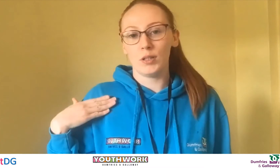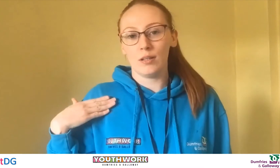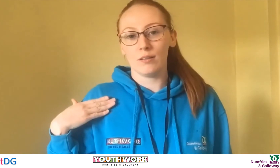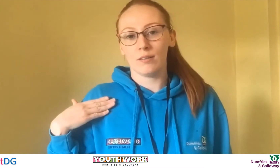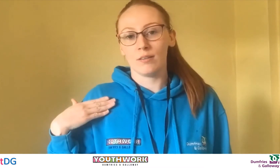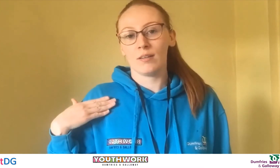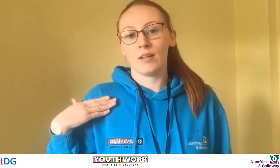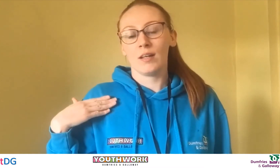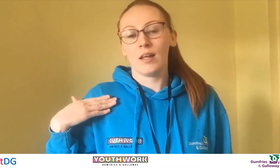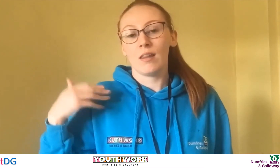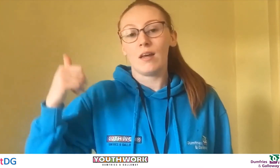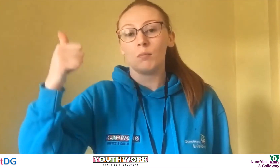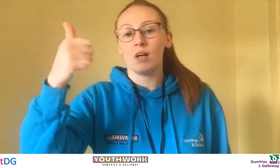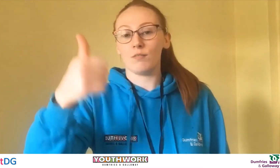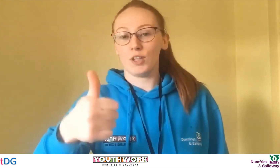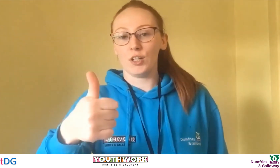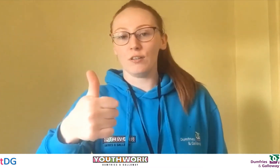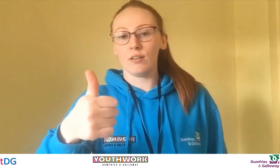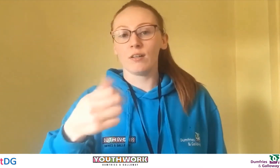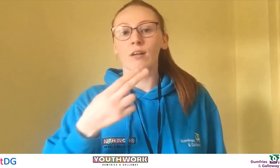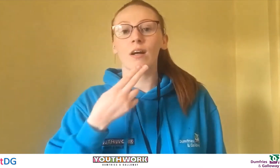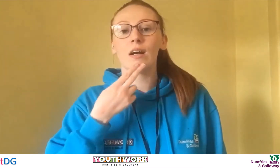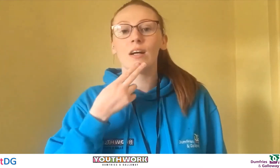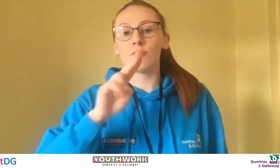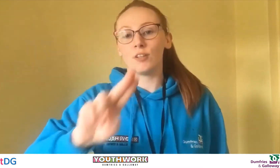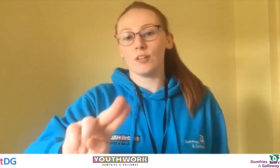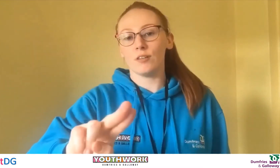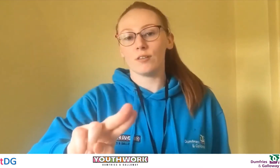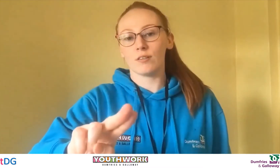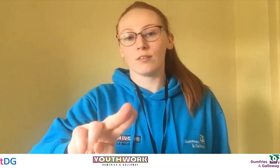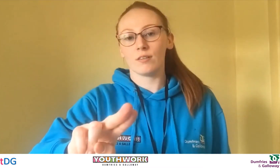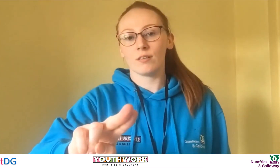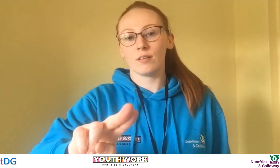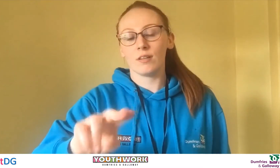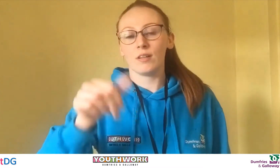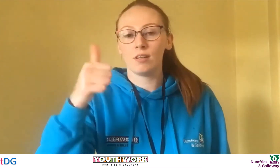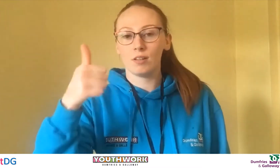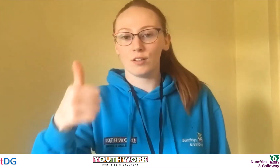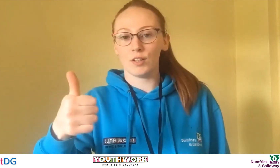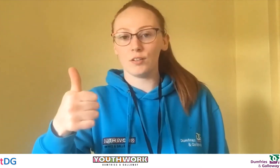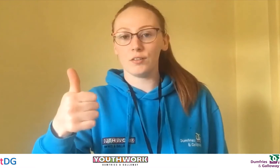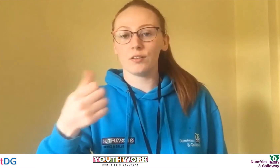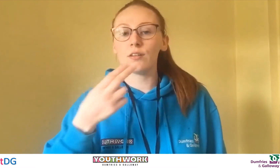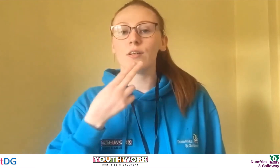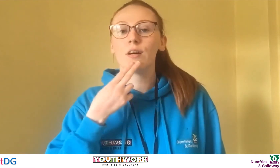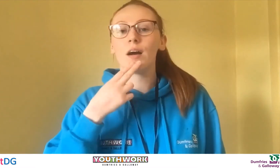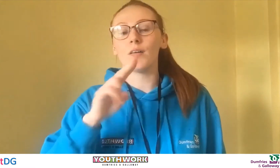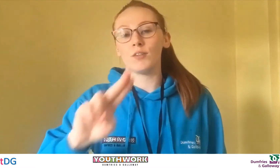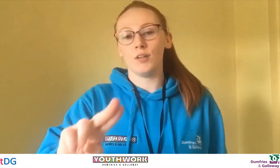Then we have good afternoon, good afternoon.